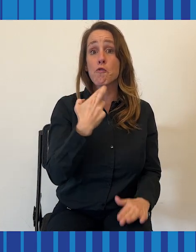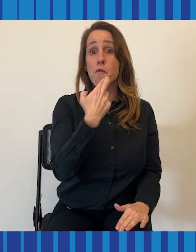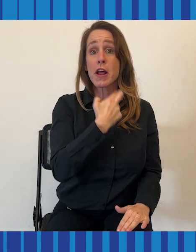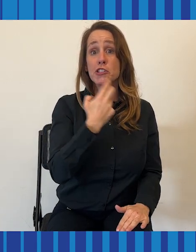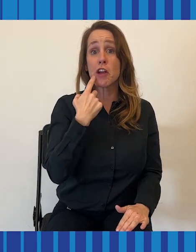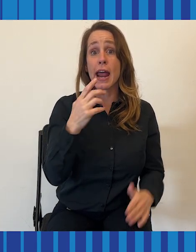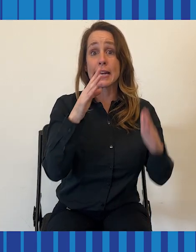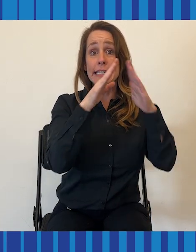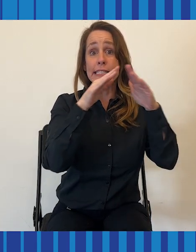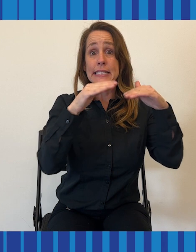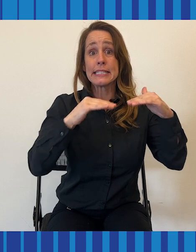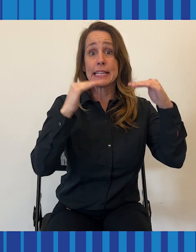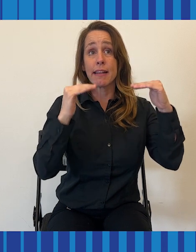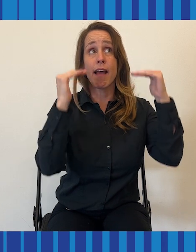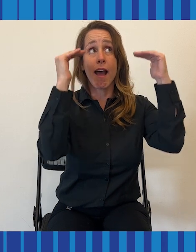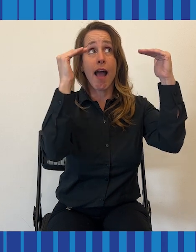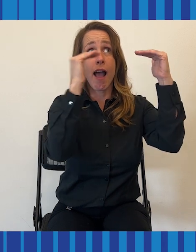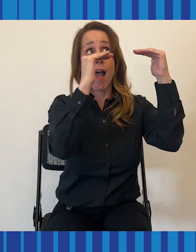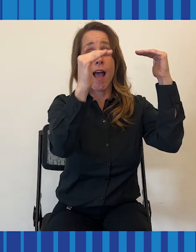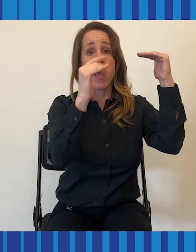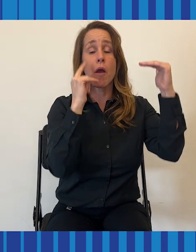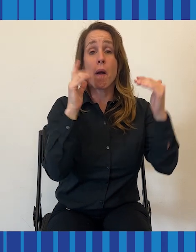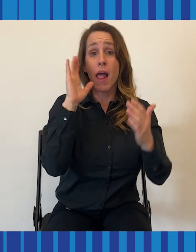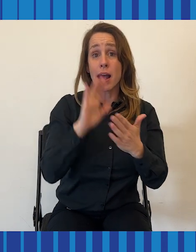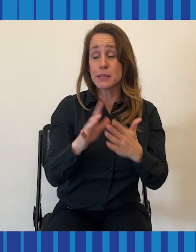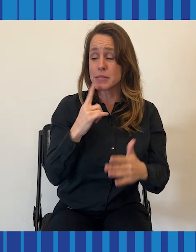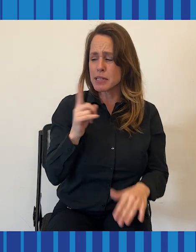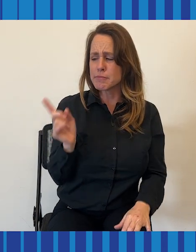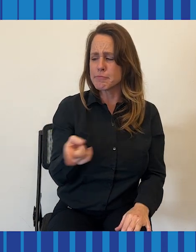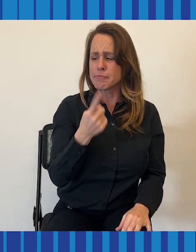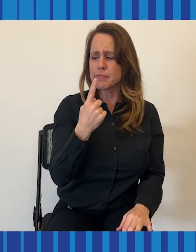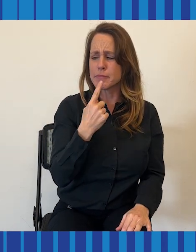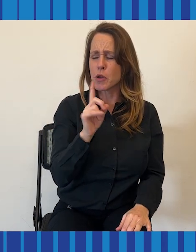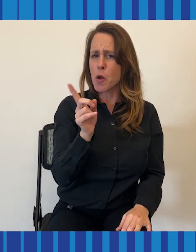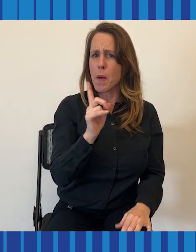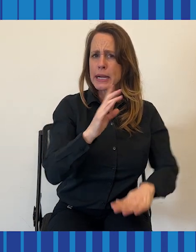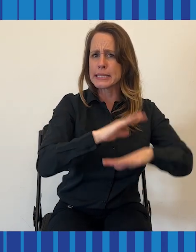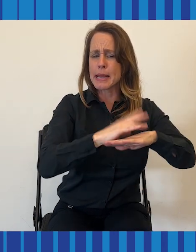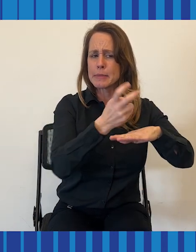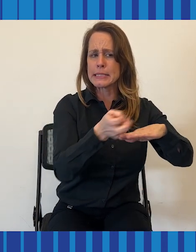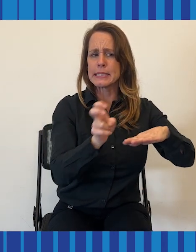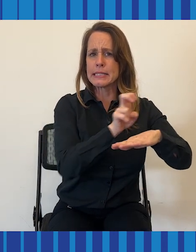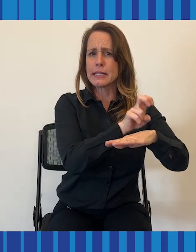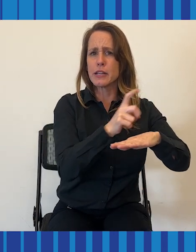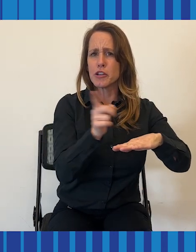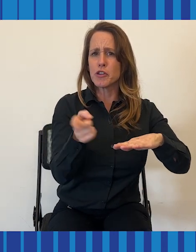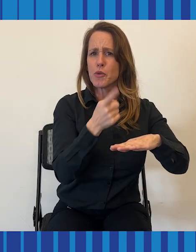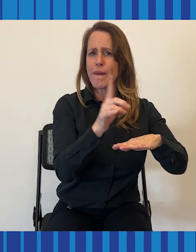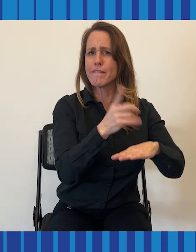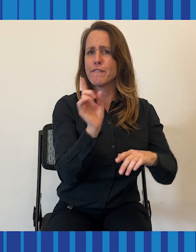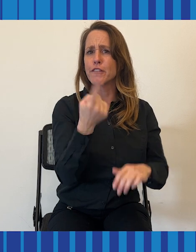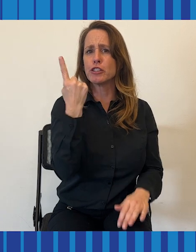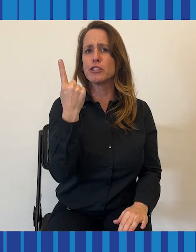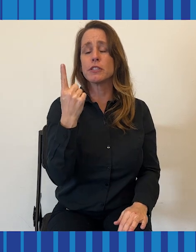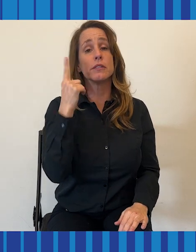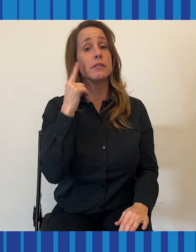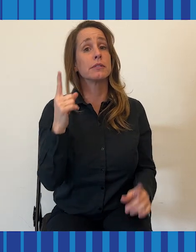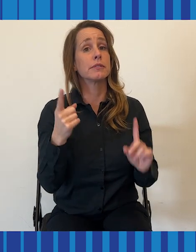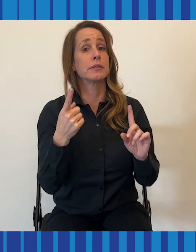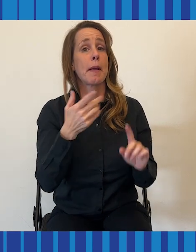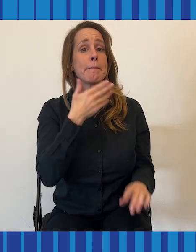restaurant has high ceilings. Her husband asks her to pick her seat around the table first so that she can get the best advantages for her hearing.